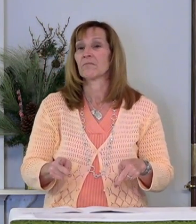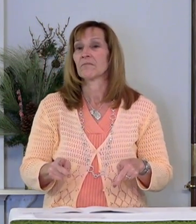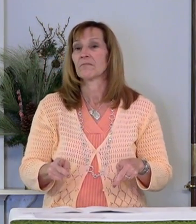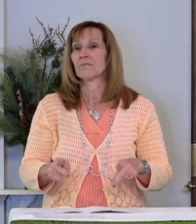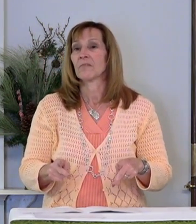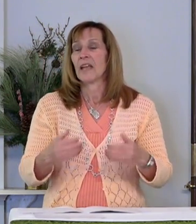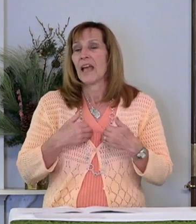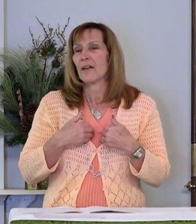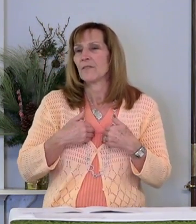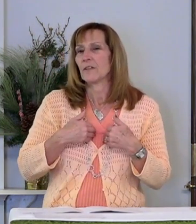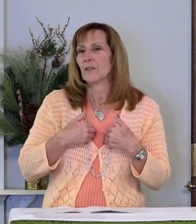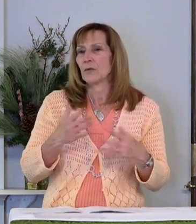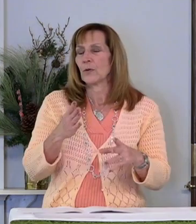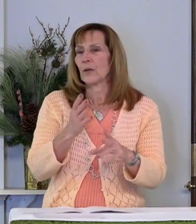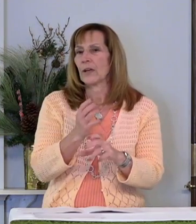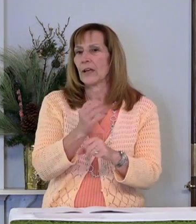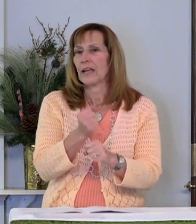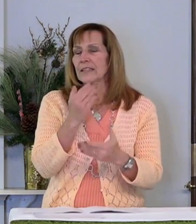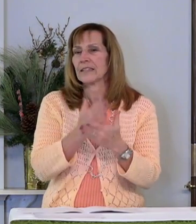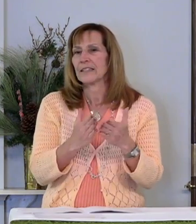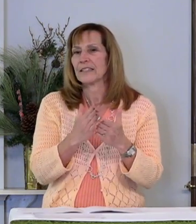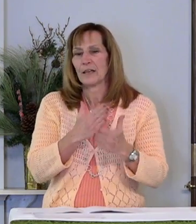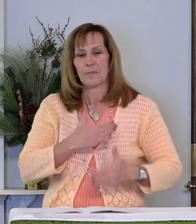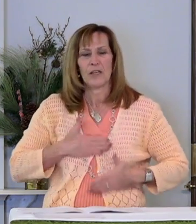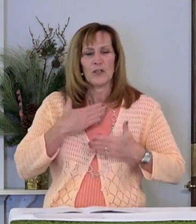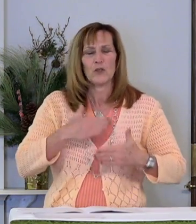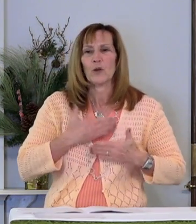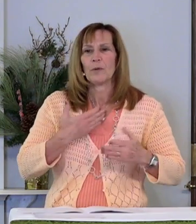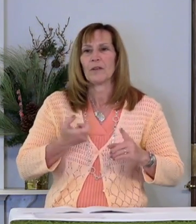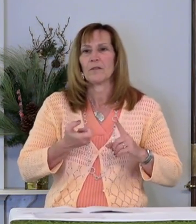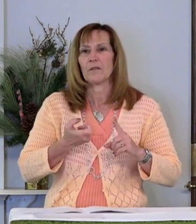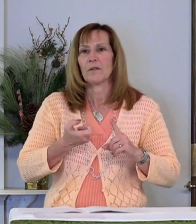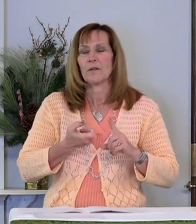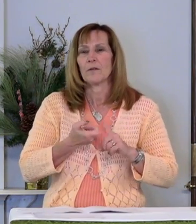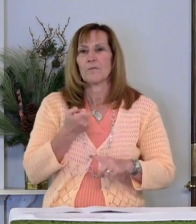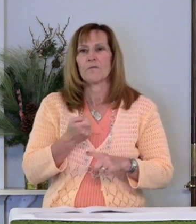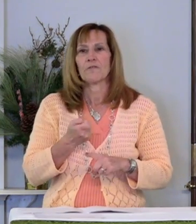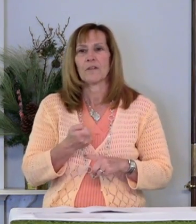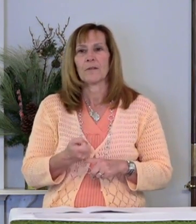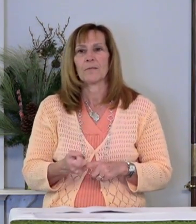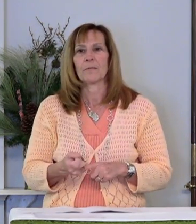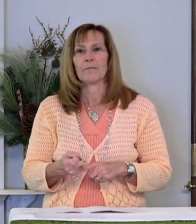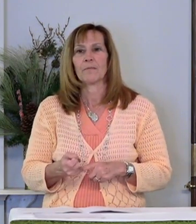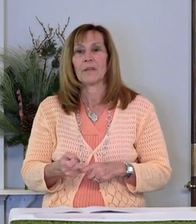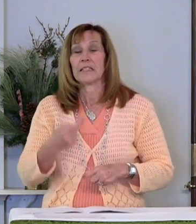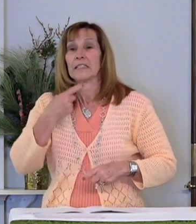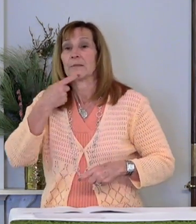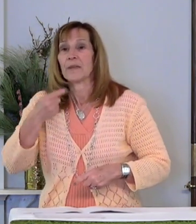Have you ever gotten some enjoyment out of dropping celebrity names?